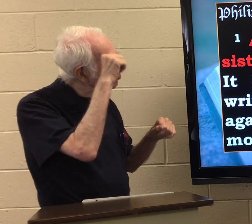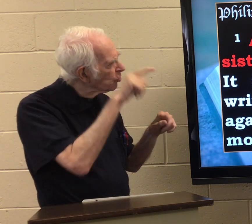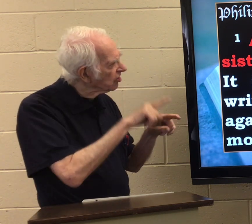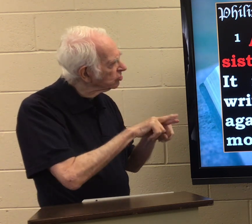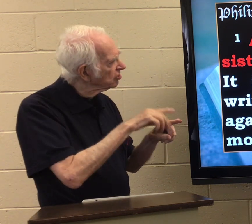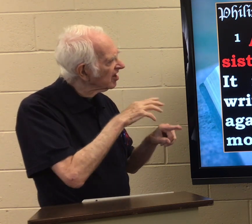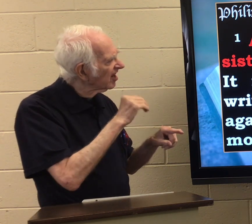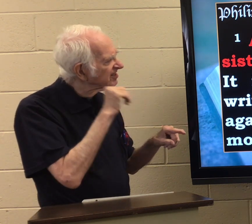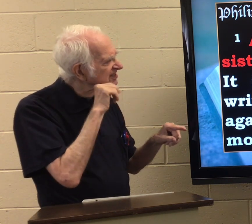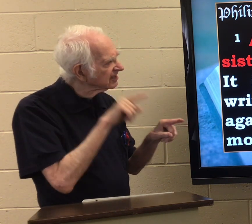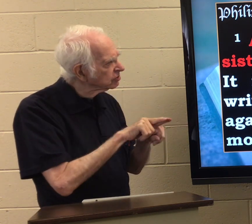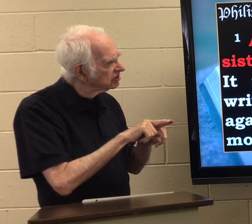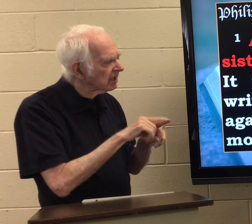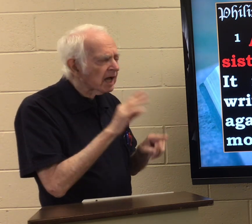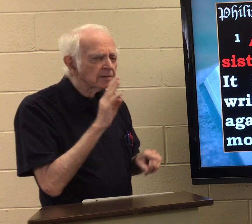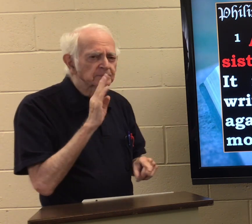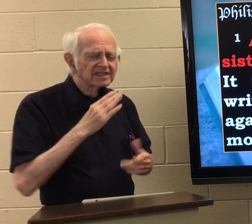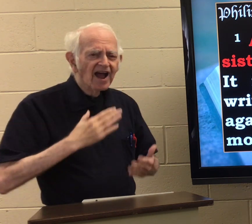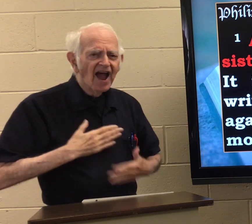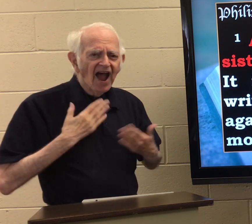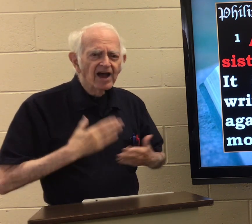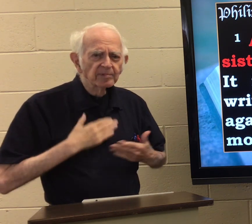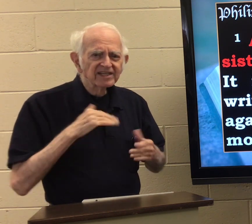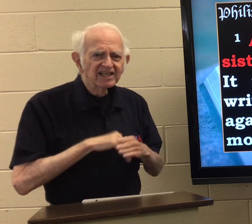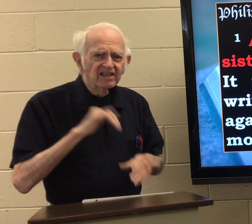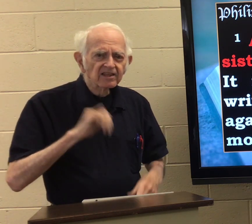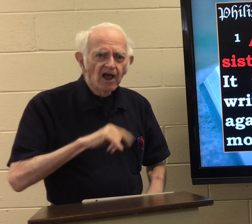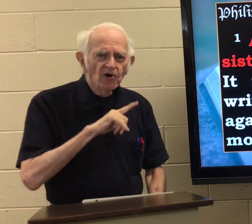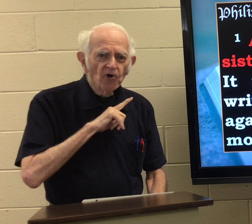brothers and sisters, be happy in the Lord.